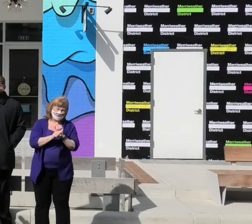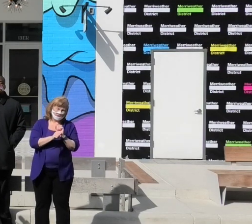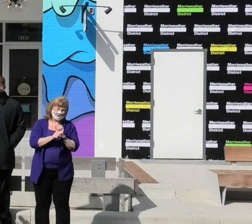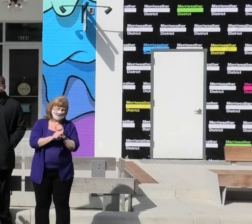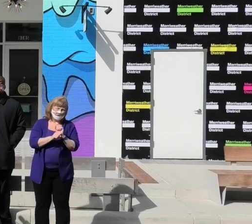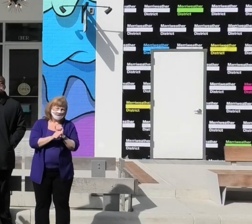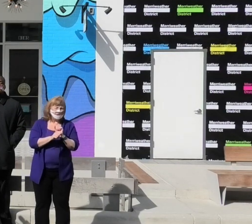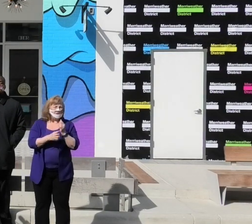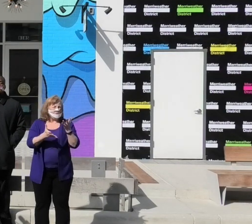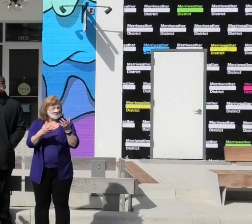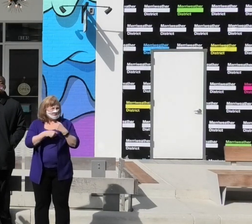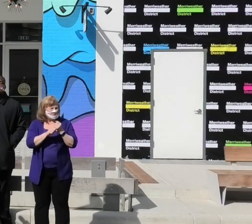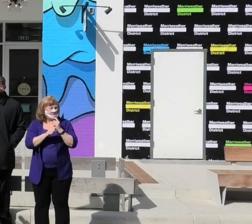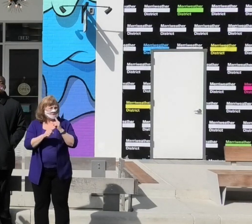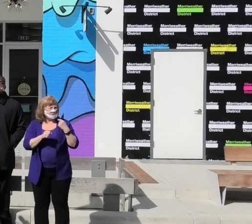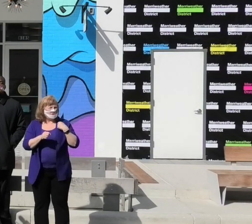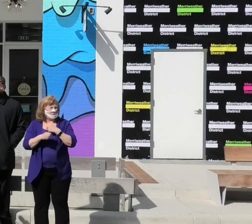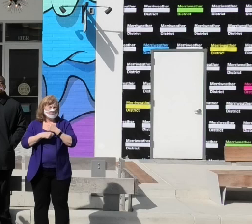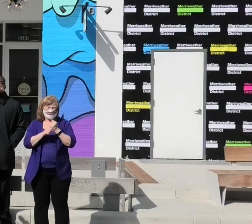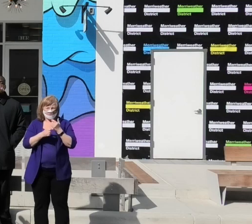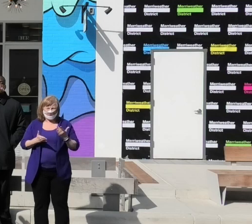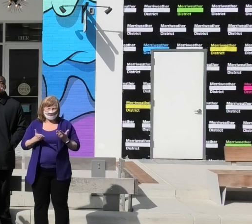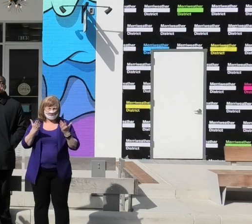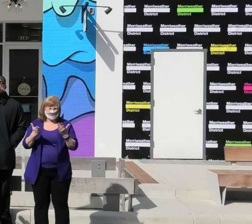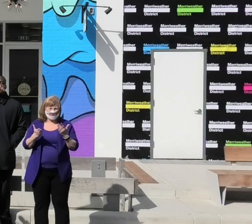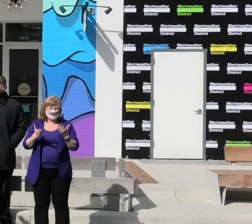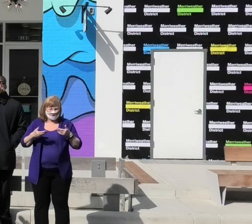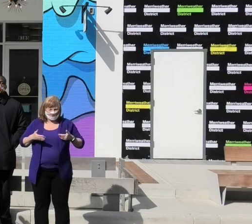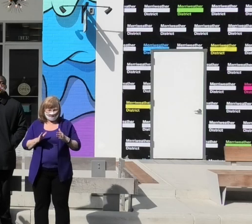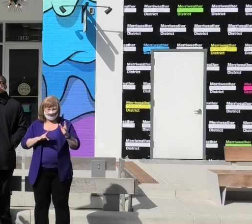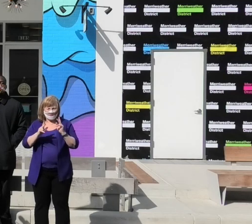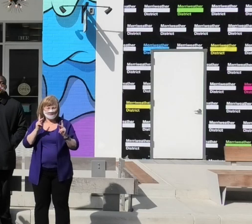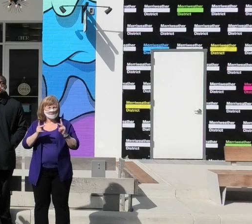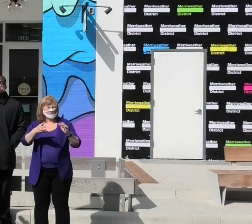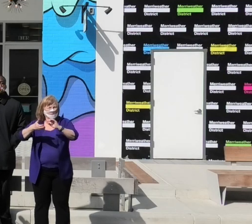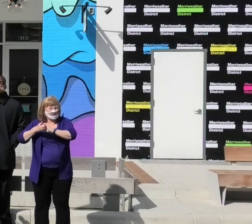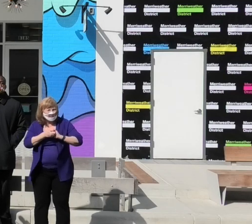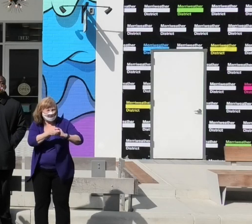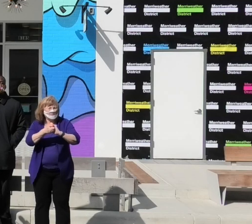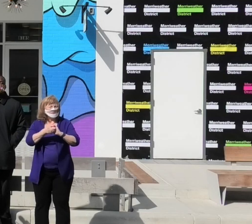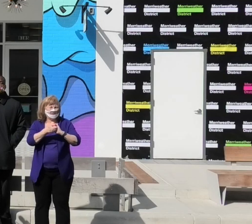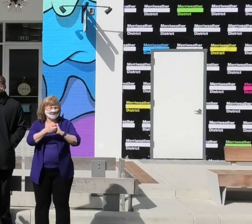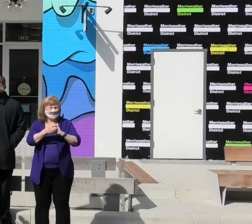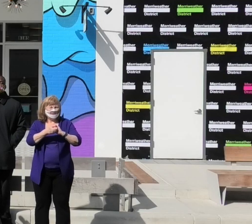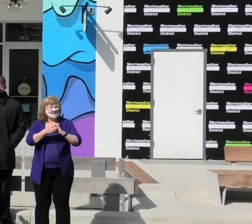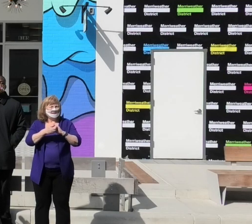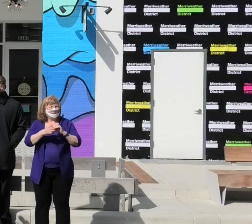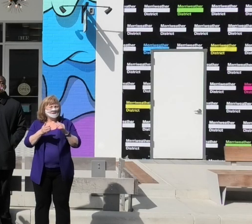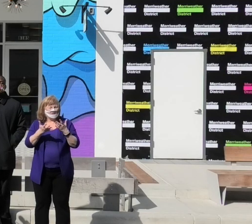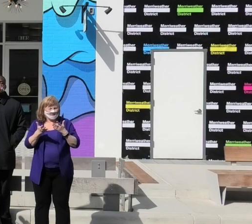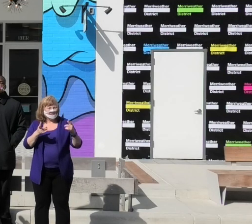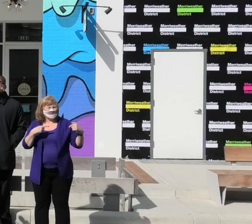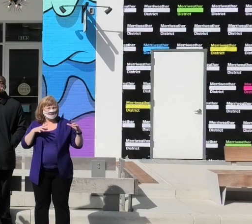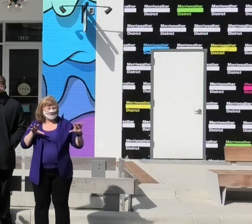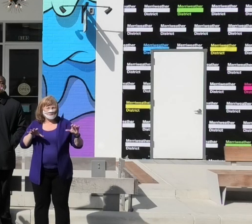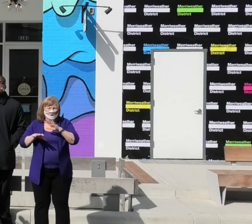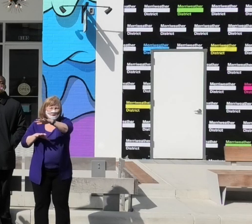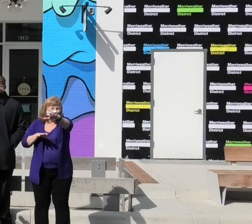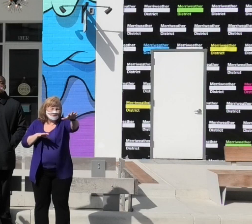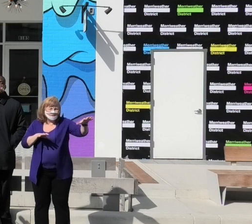We wanted to make sure that we made recommendations that would allow them to collaborate and continue the great things that they've been doing throughout the county.